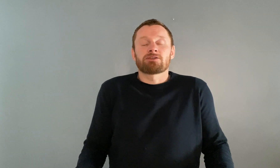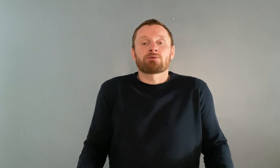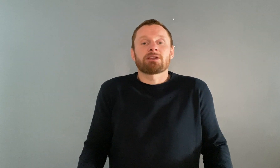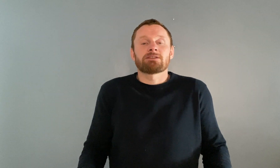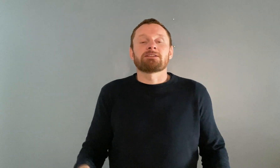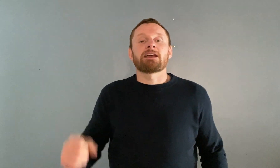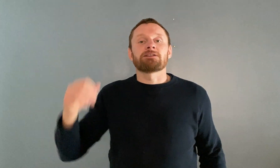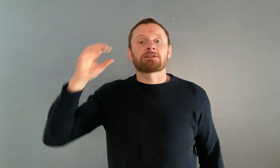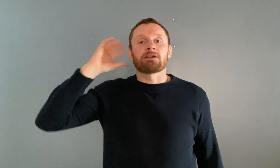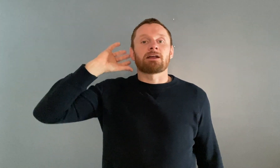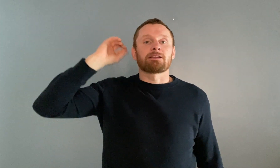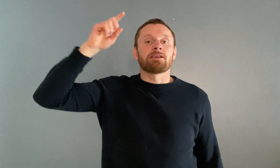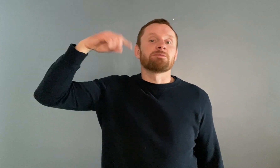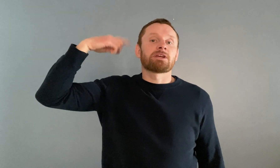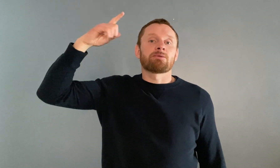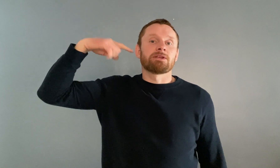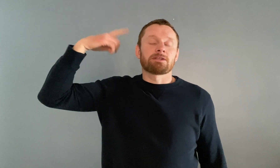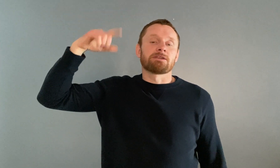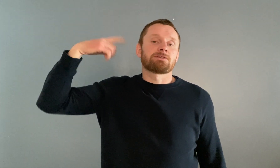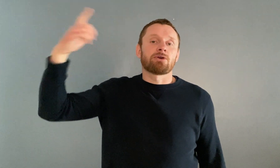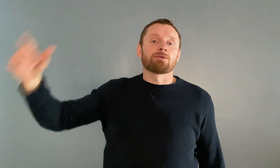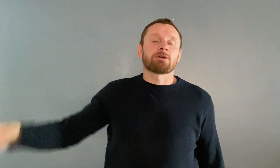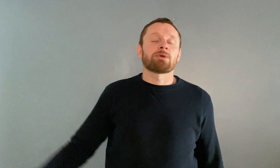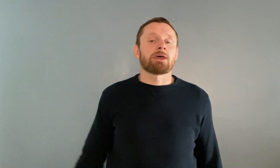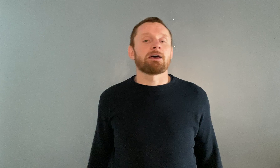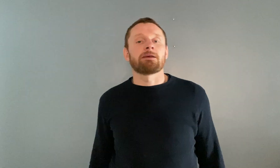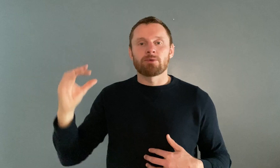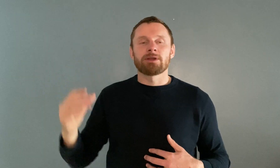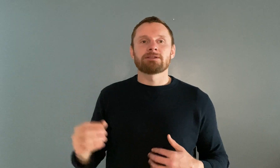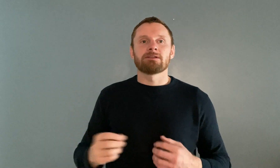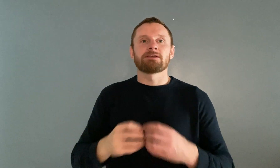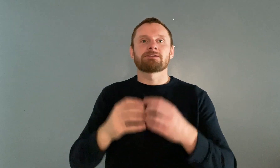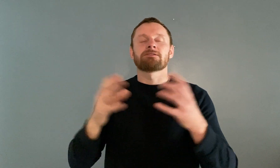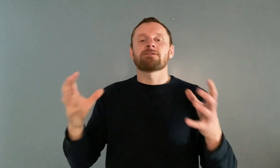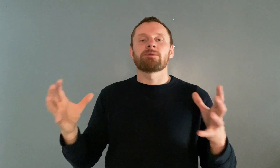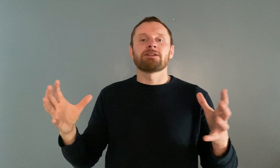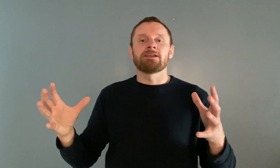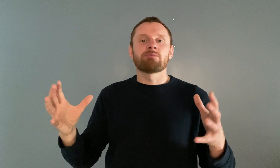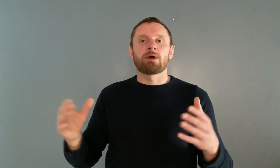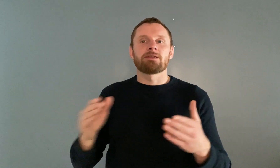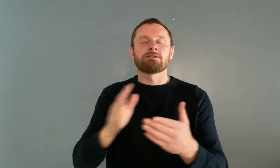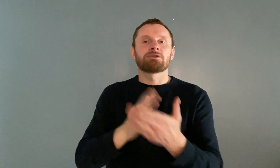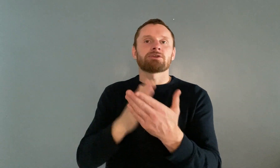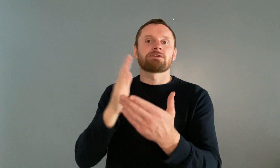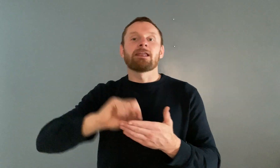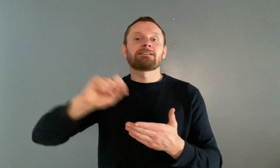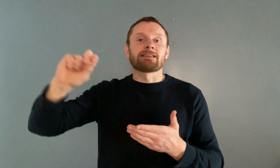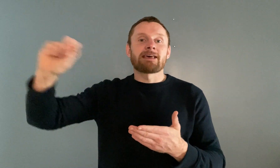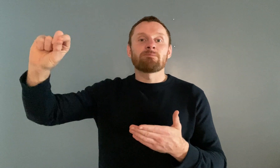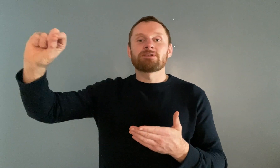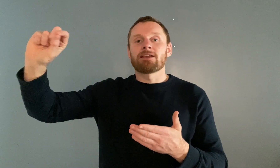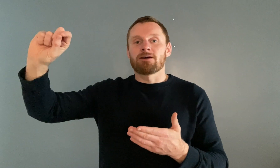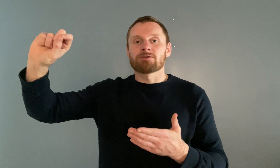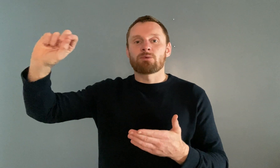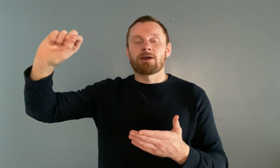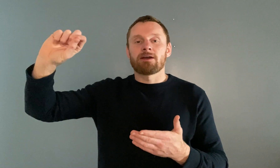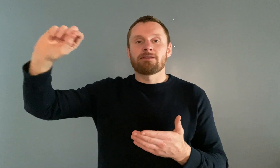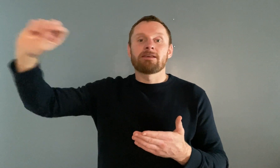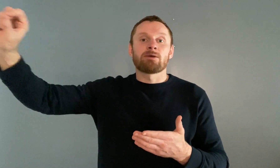as stress and tension and keep generating these stories up in the head we need to listen to them in a deeper way than just letting them take us where they